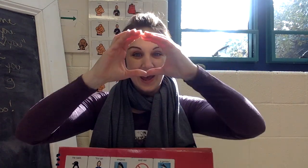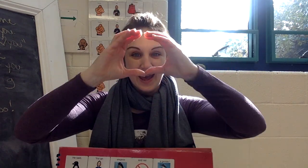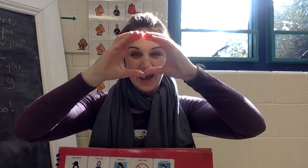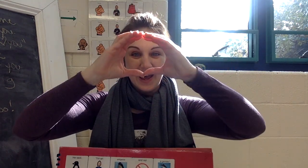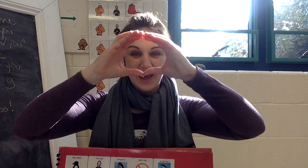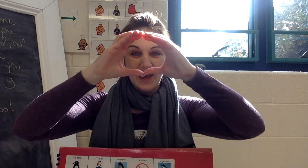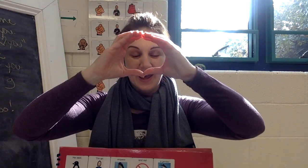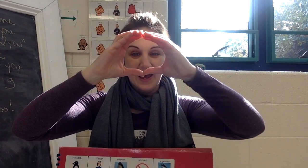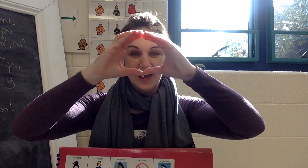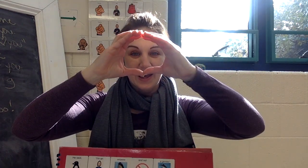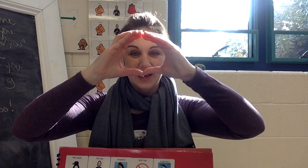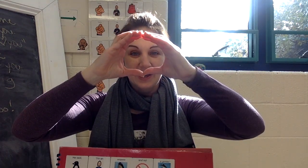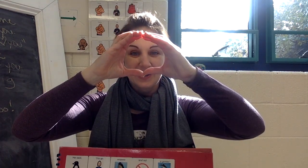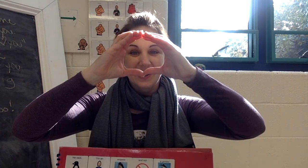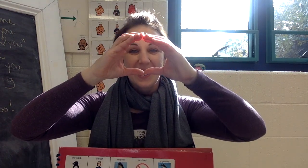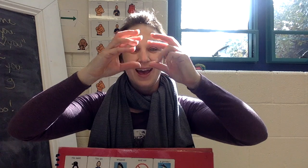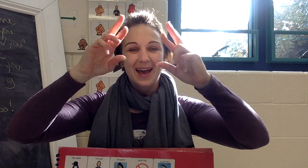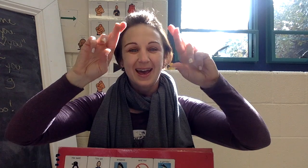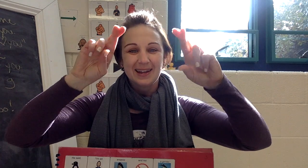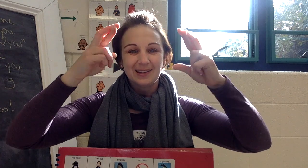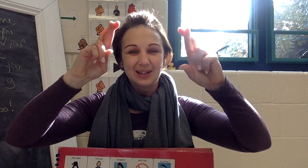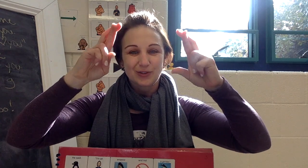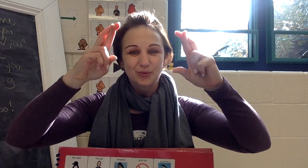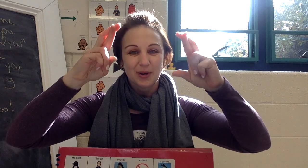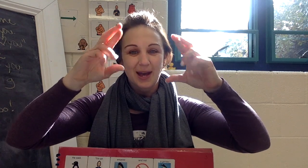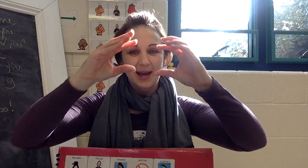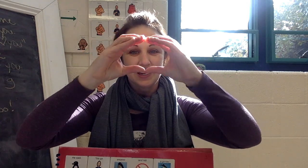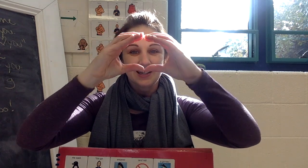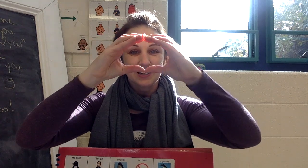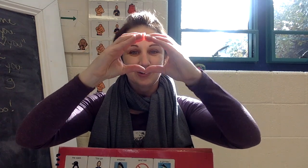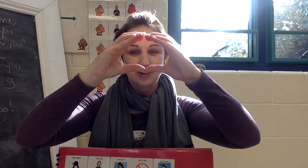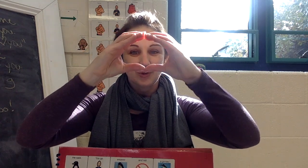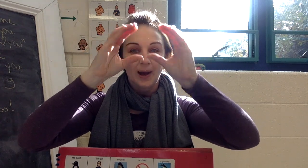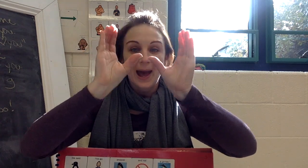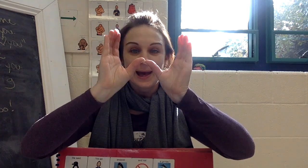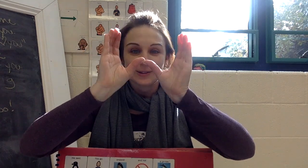and it's ready to hatch.